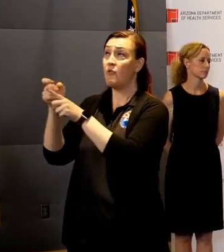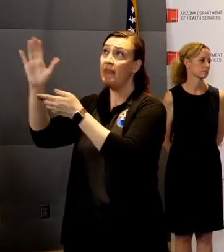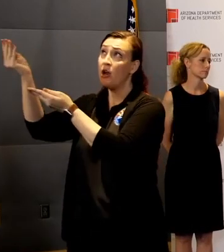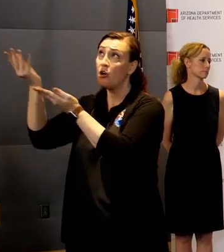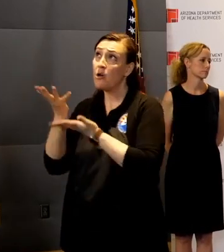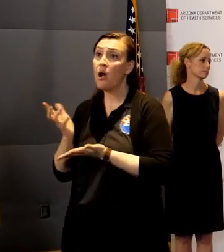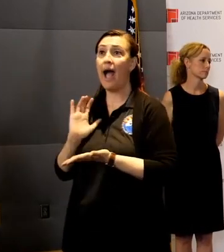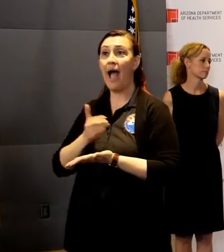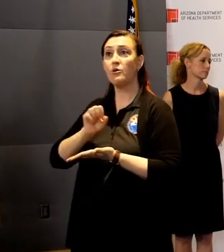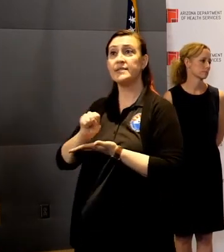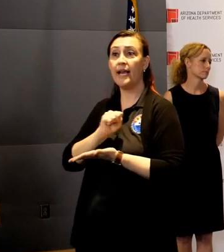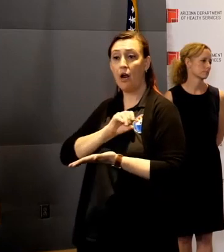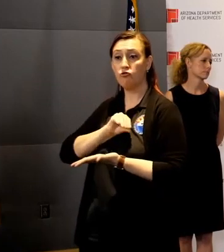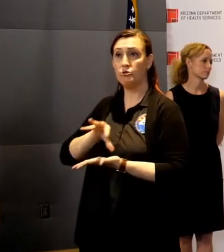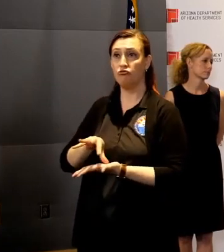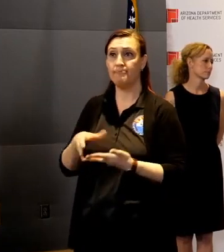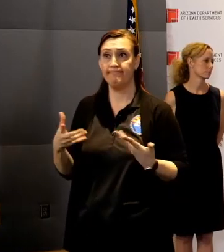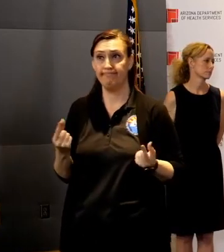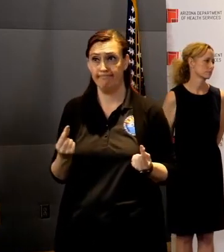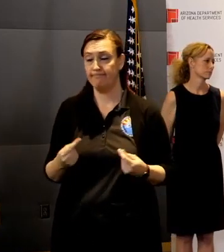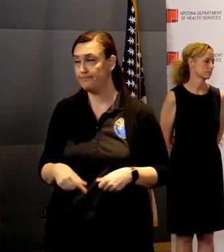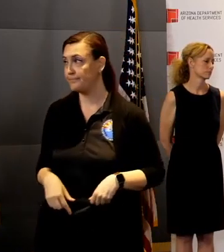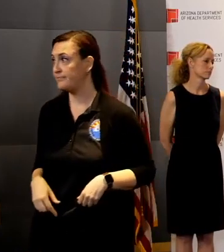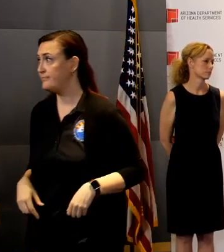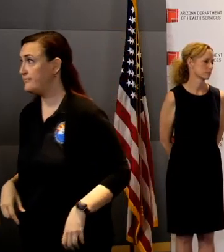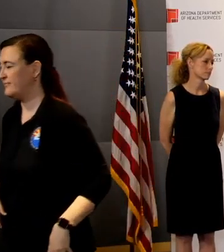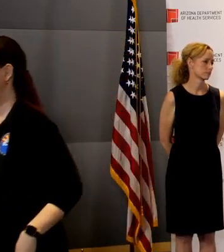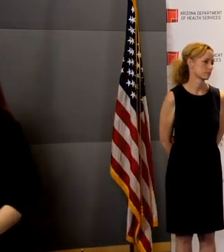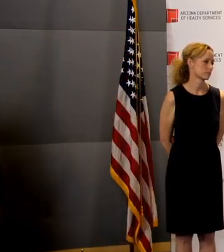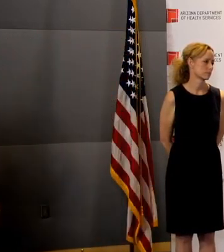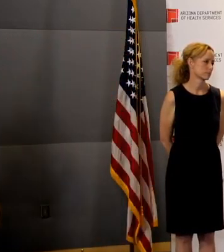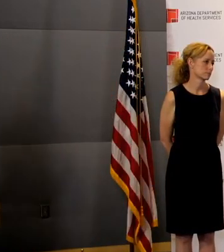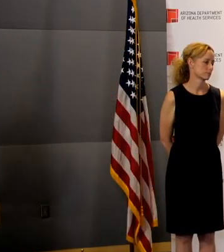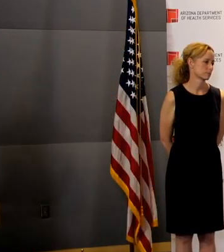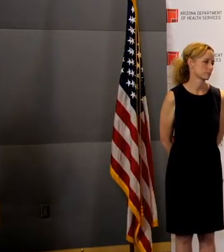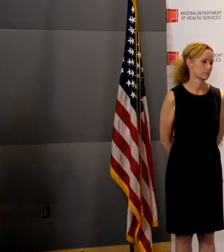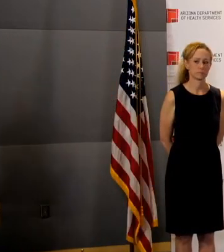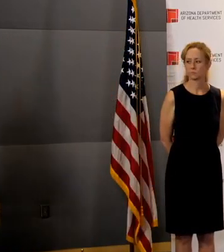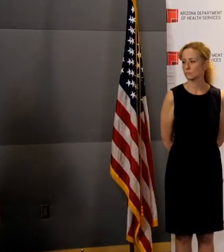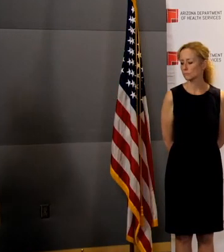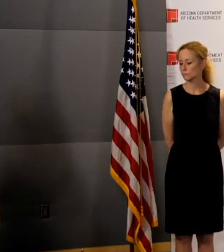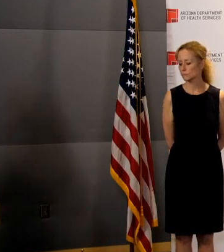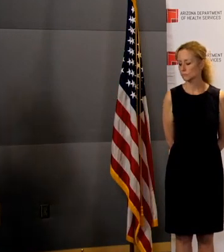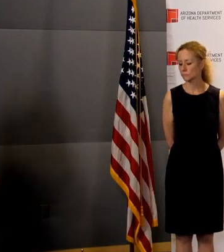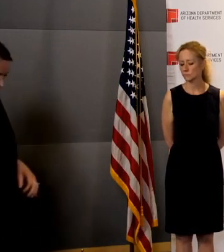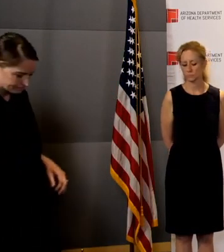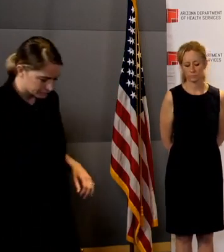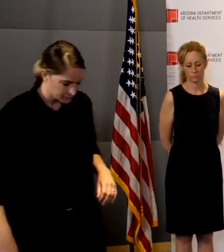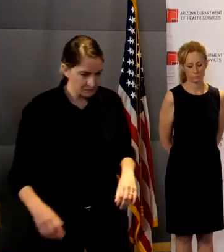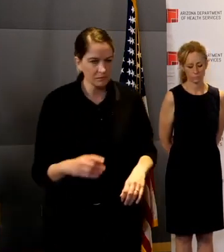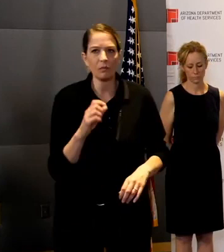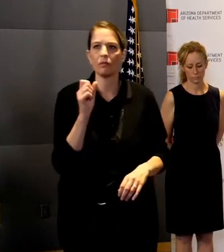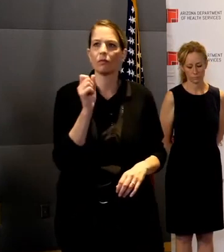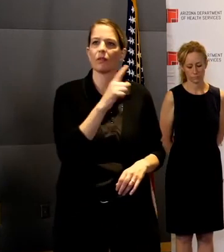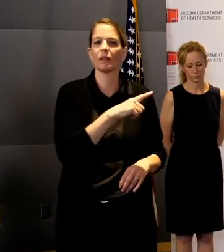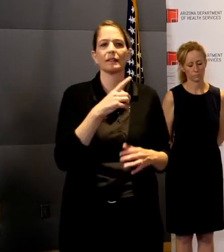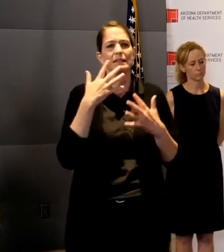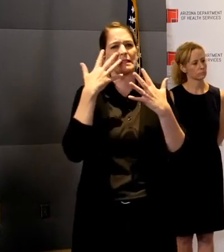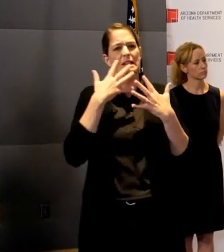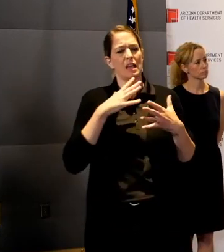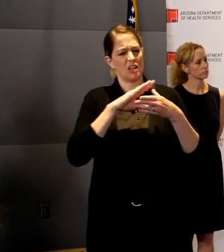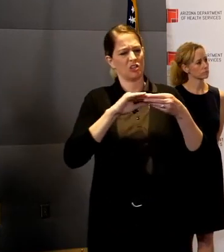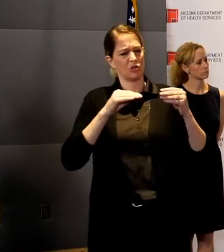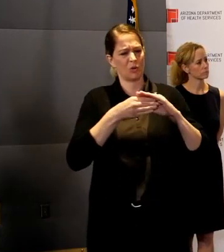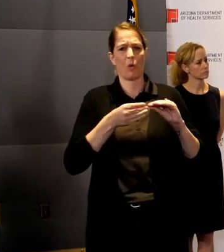We have this sad story of a big employee who died our first death. We're now learning he tried to get help at urgent care,